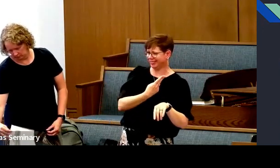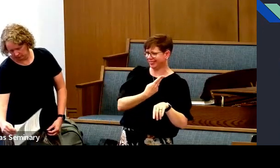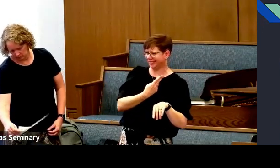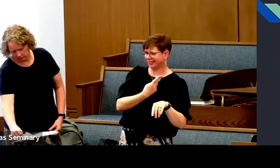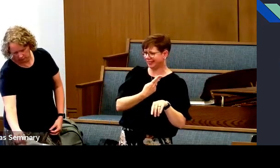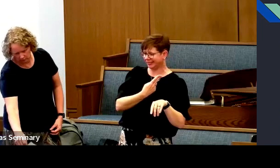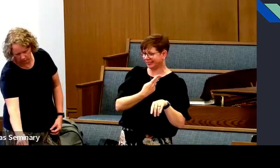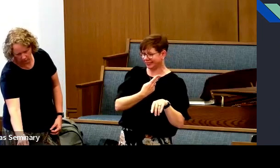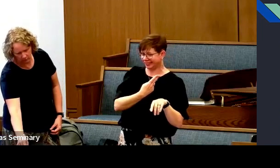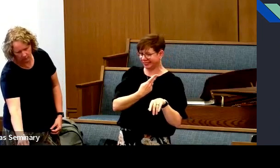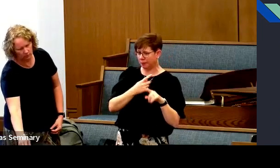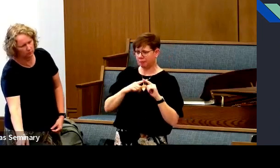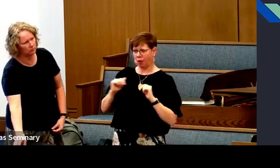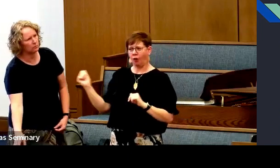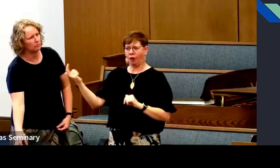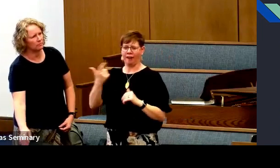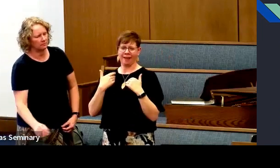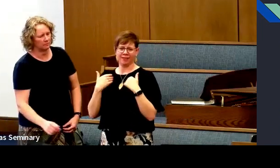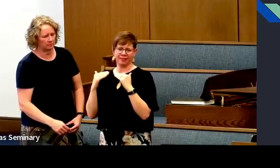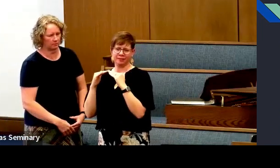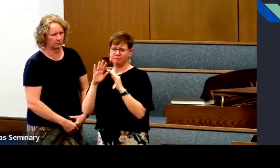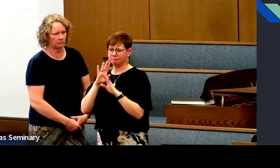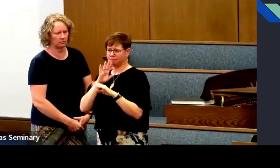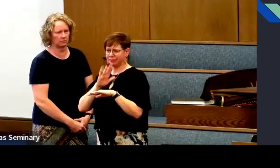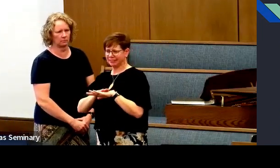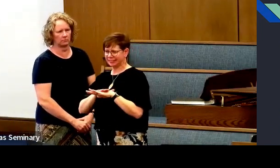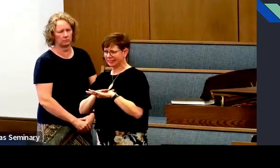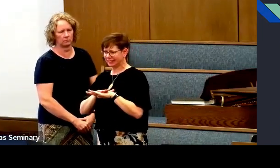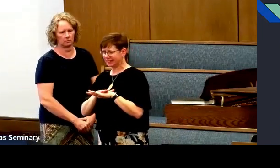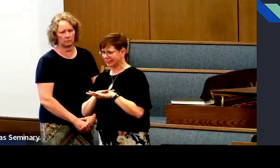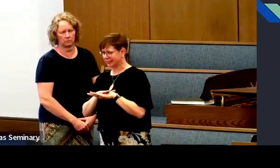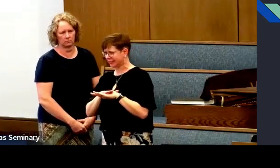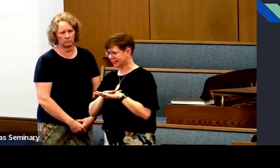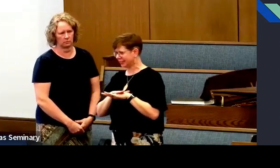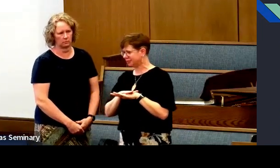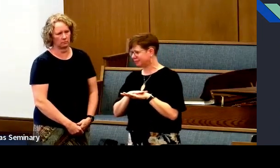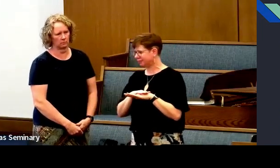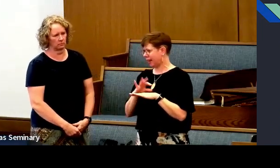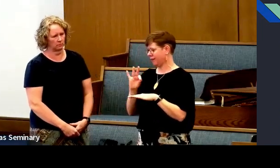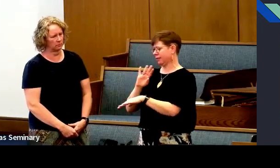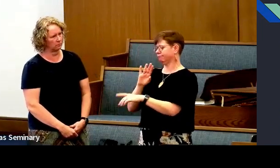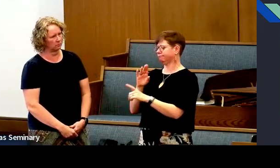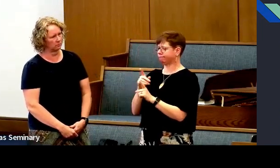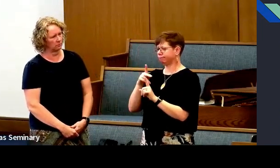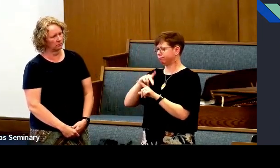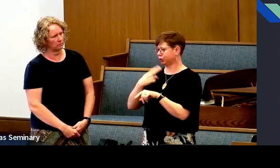But the priesthood is what opens the drapes.